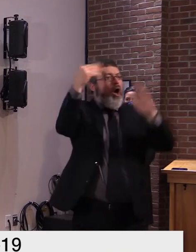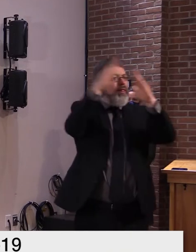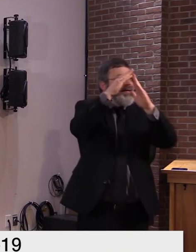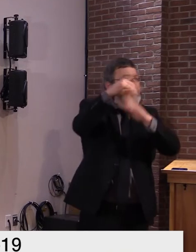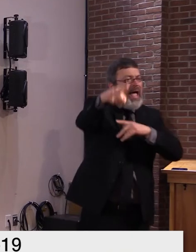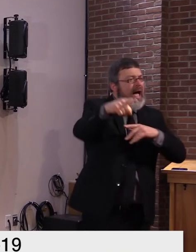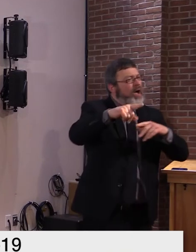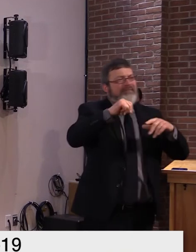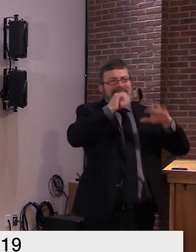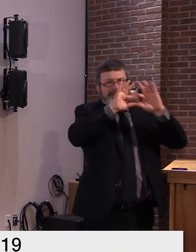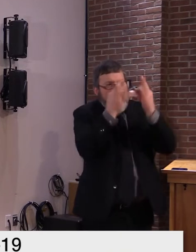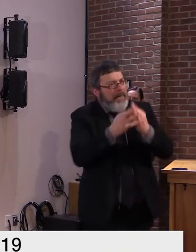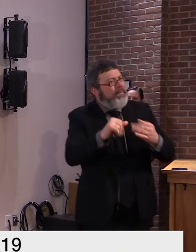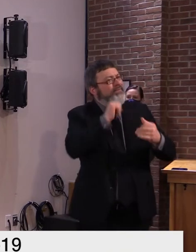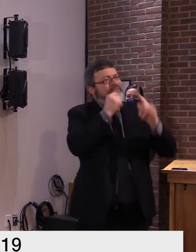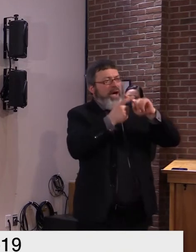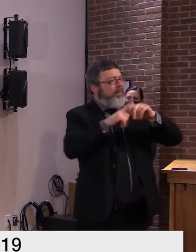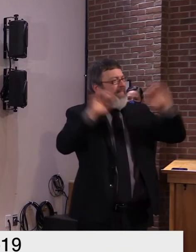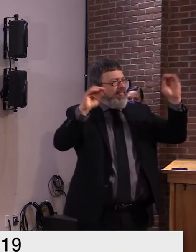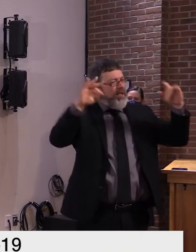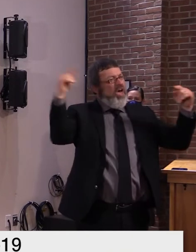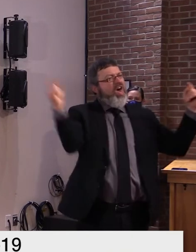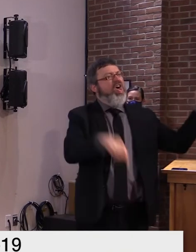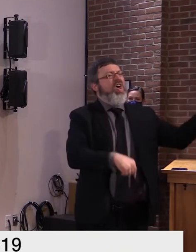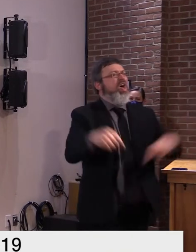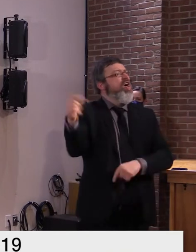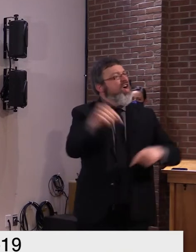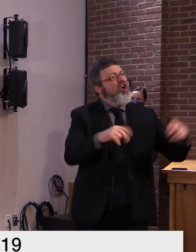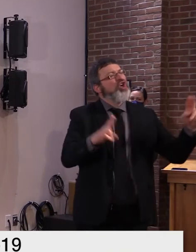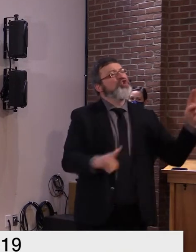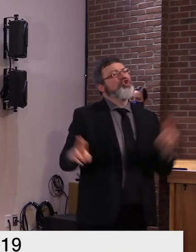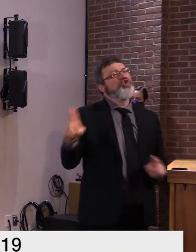friend dinner so to speak right now is not the right time for that